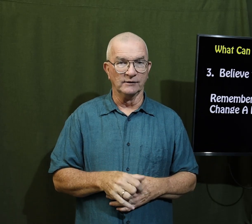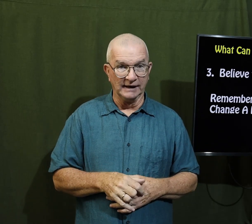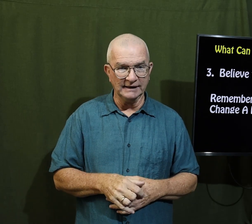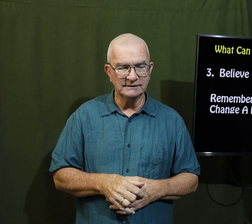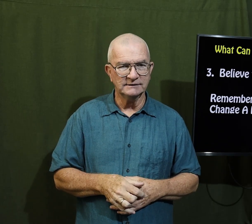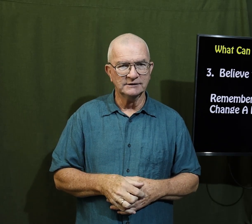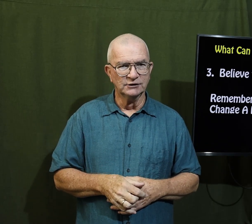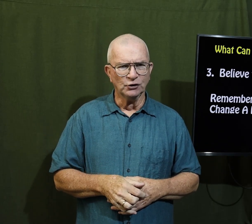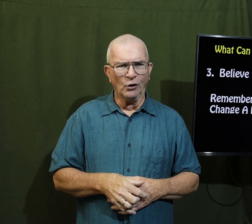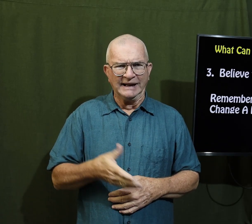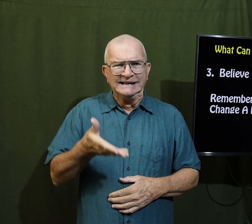can do that